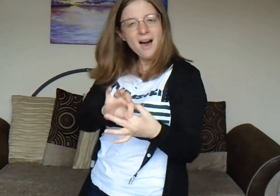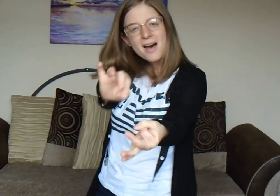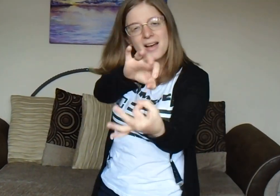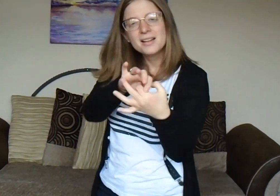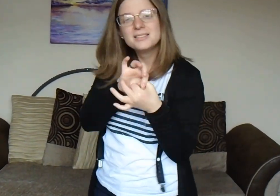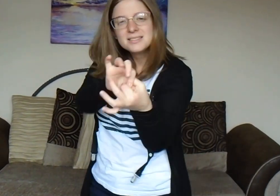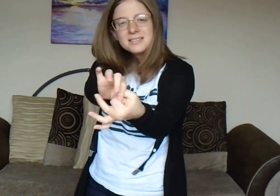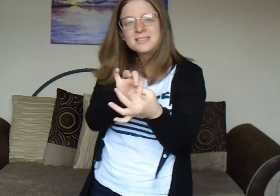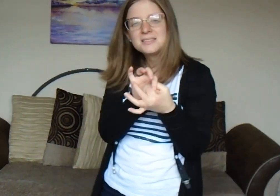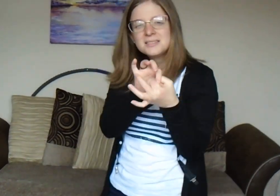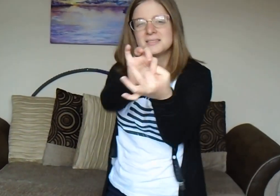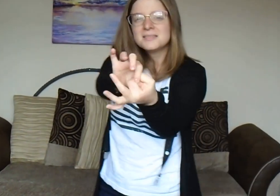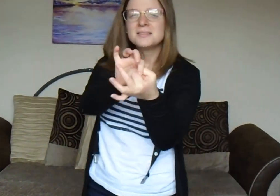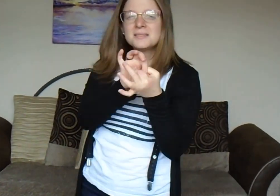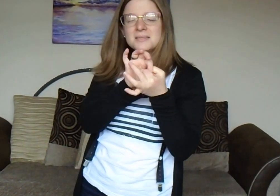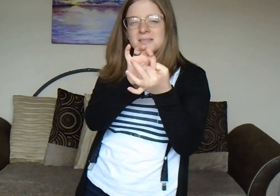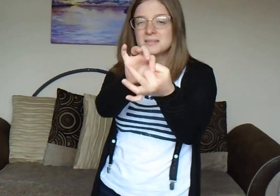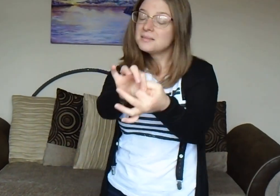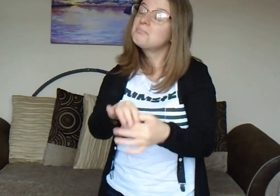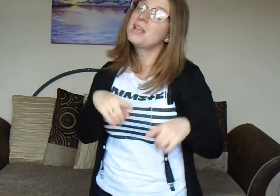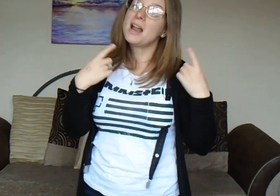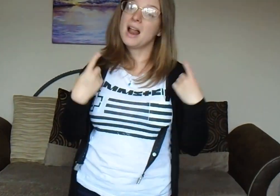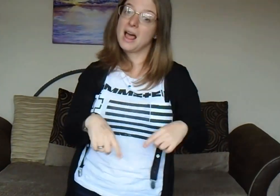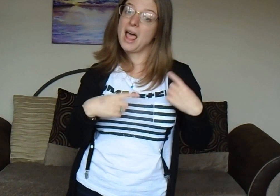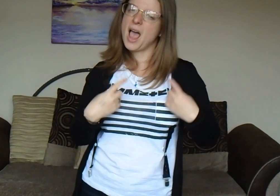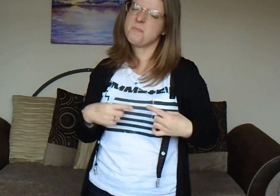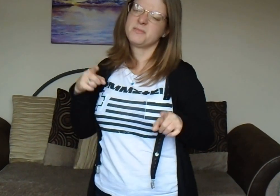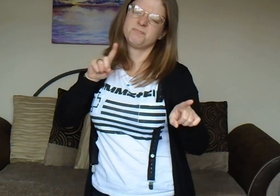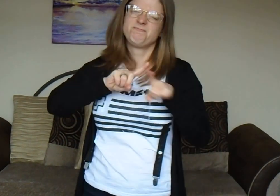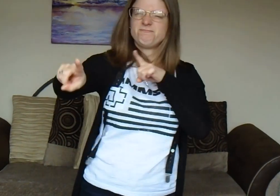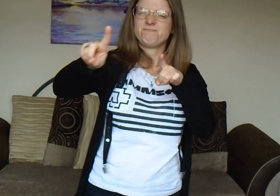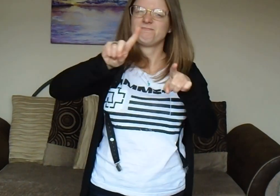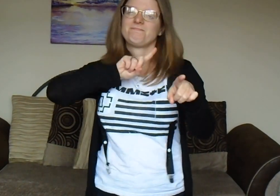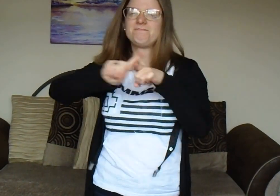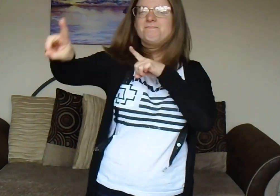Let me work and find,